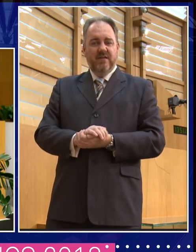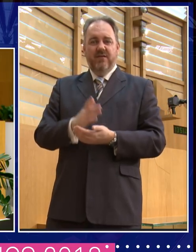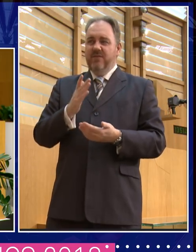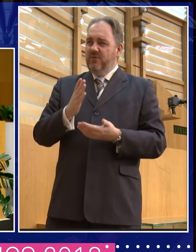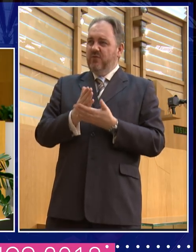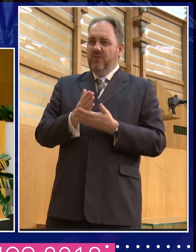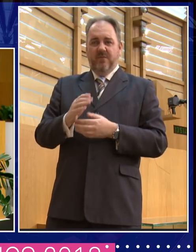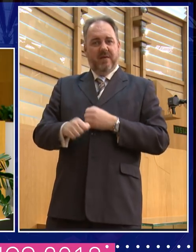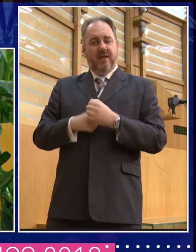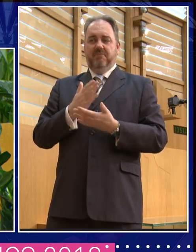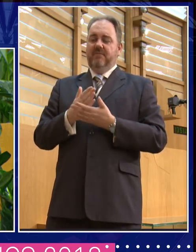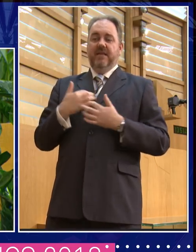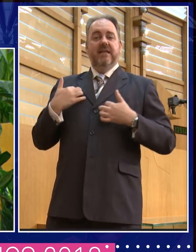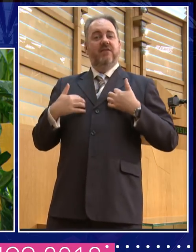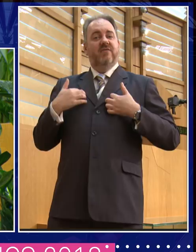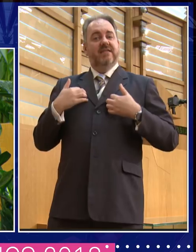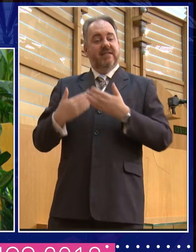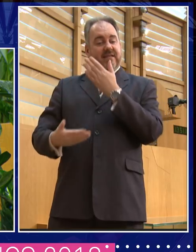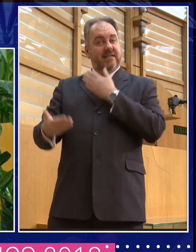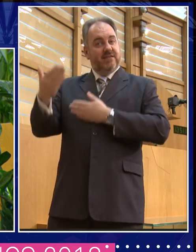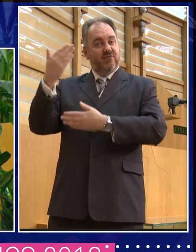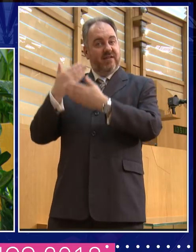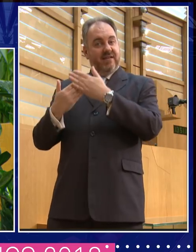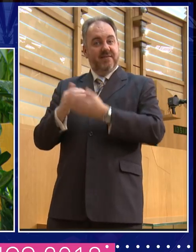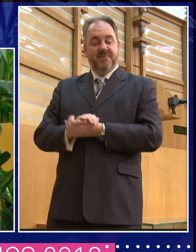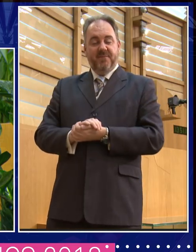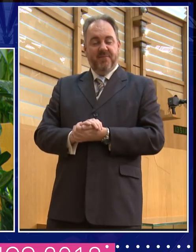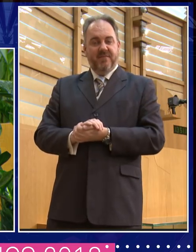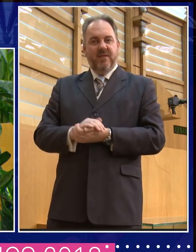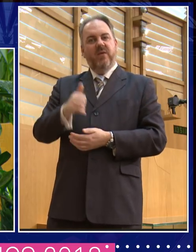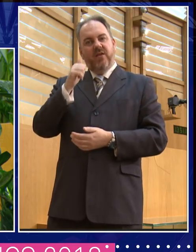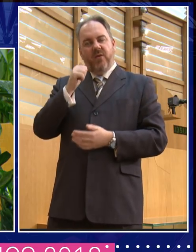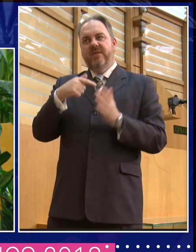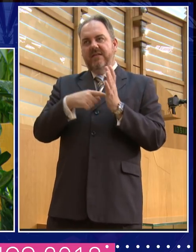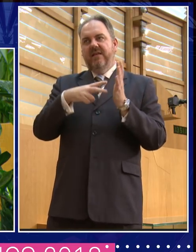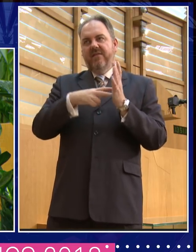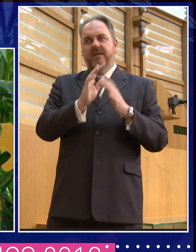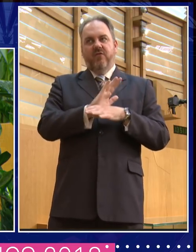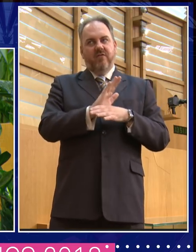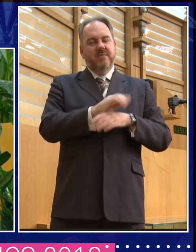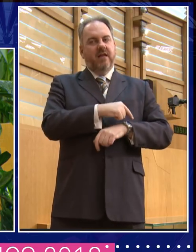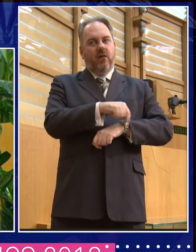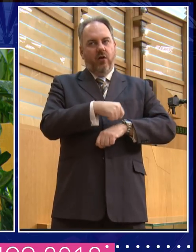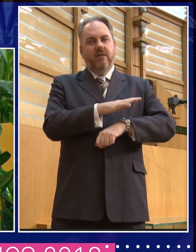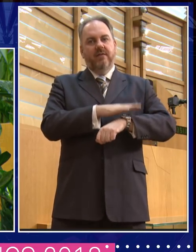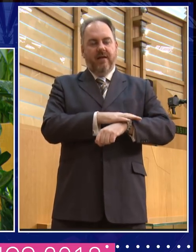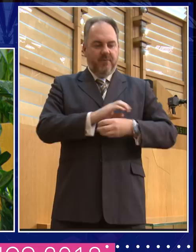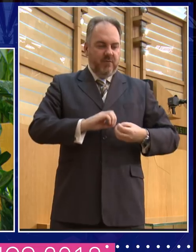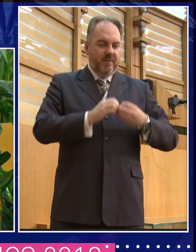that seems to be very important, often because television programmes take a very long time to make, and there's a lot of hanging around. I sit